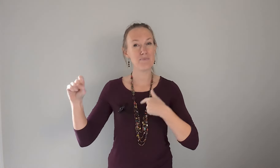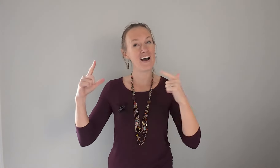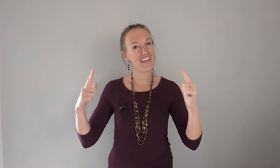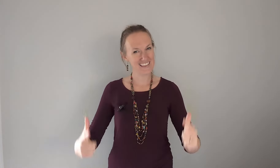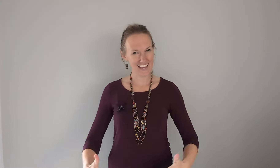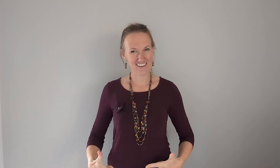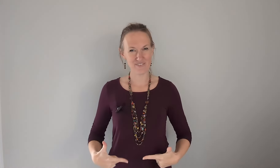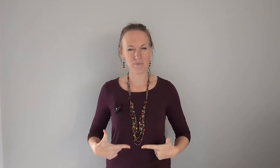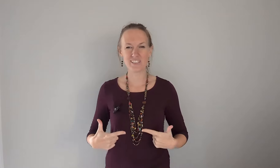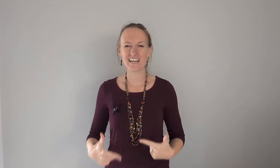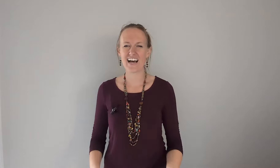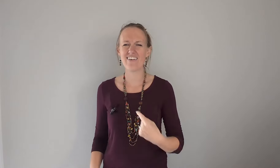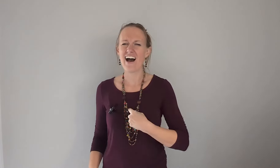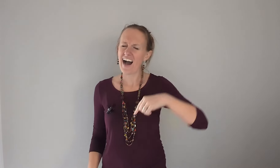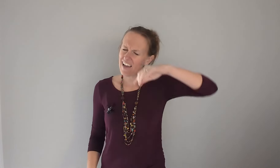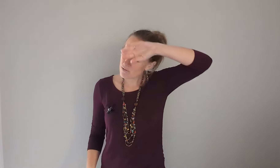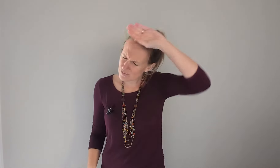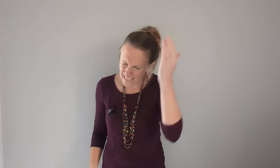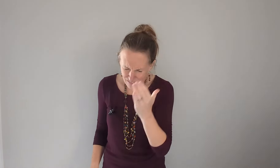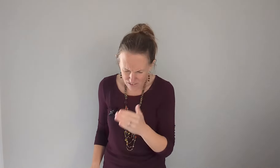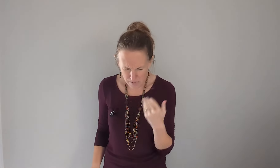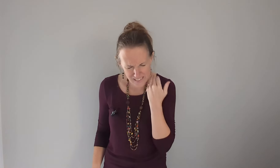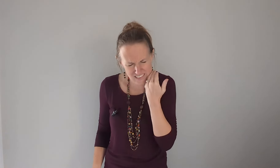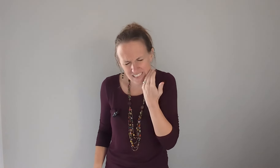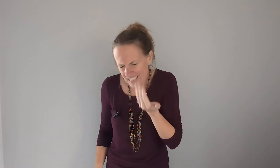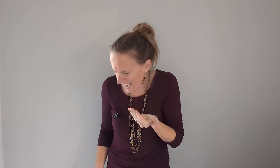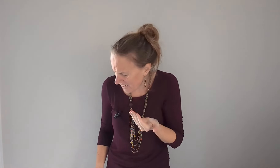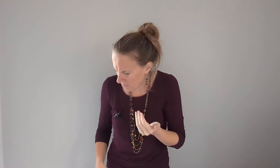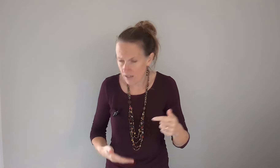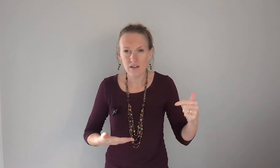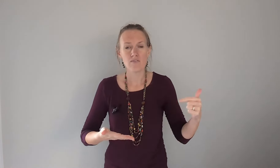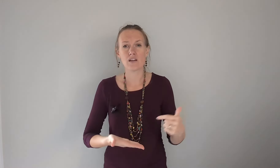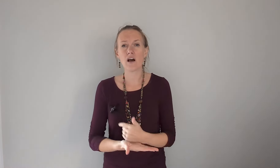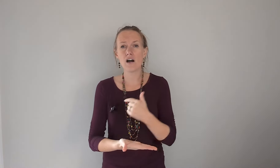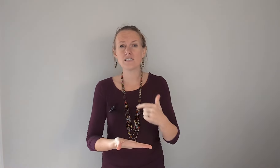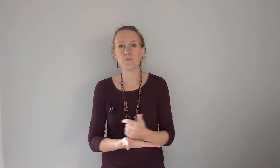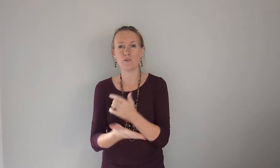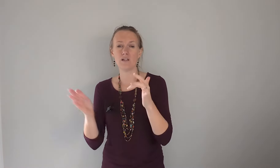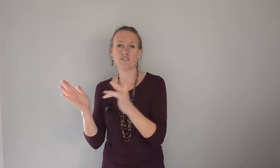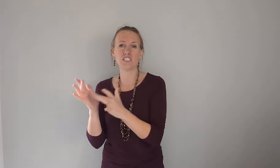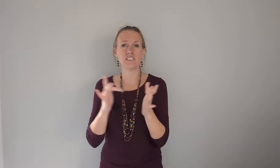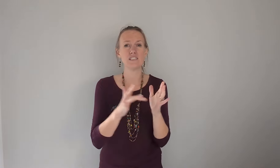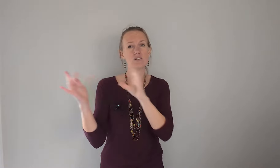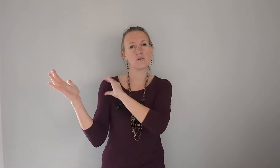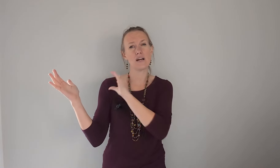my life one more time i will never be ashamed the gospel of jesus christ